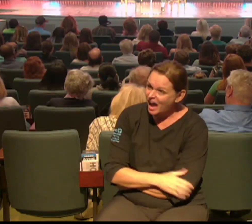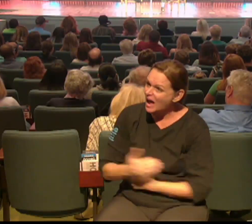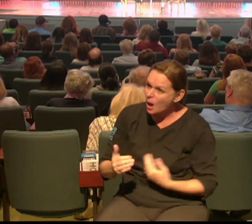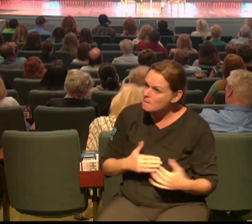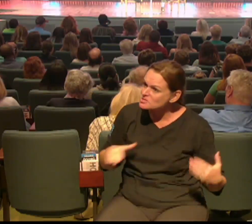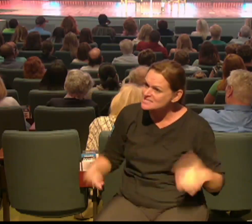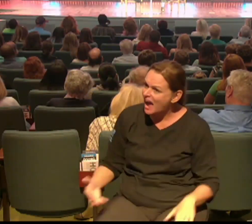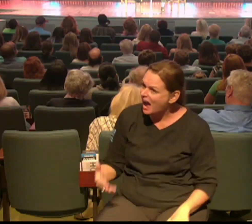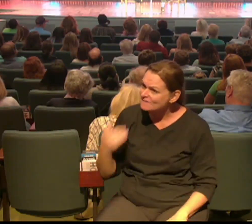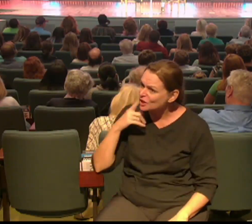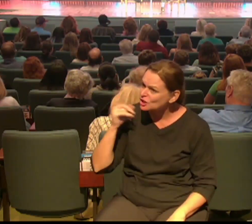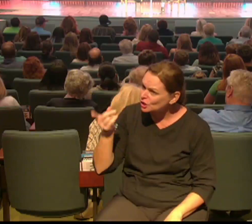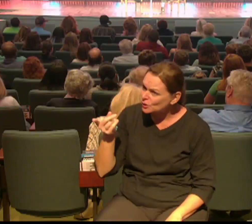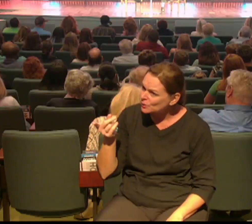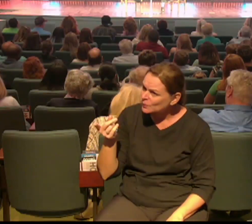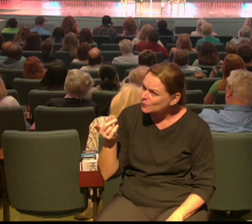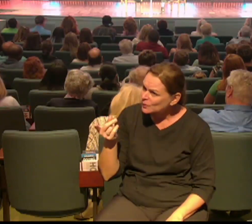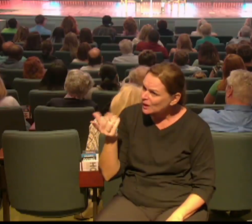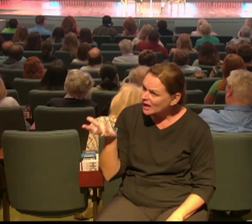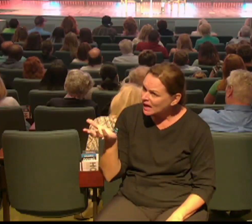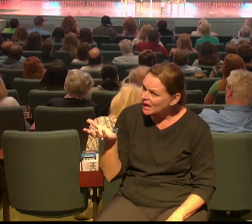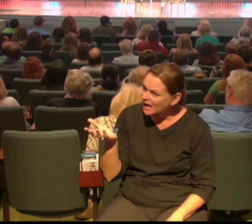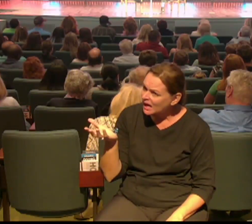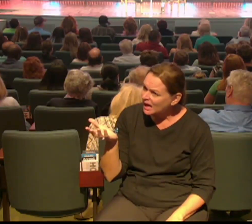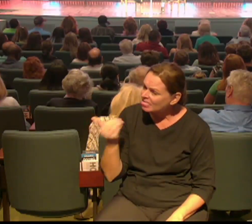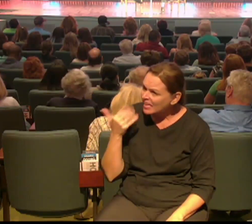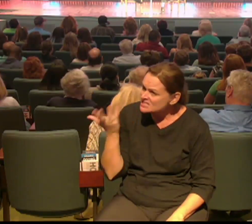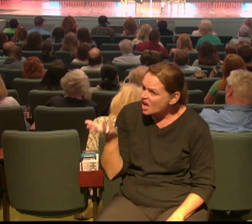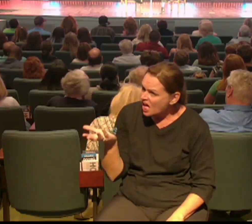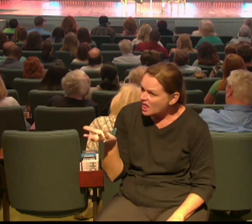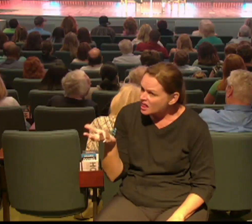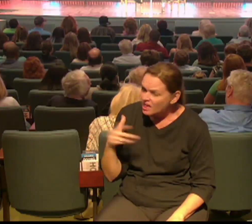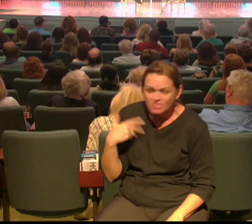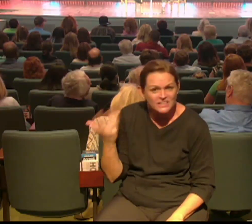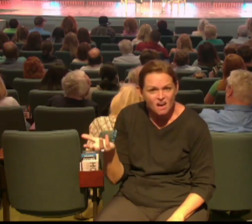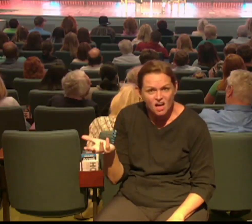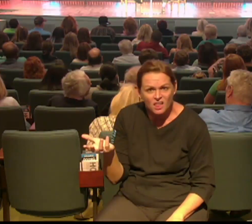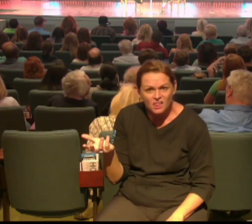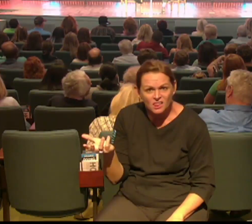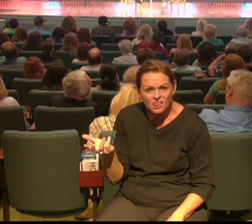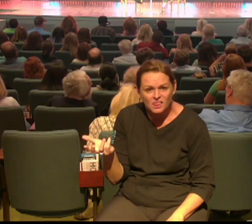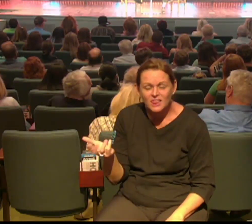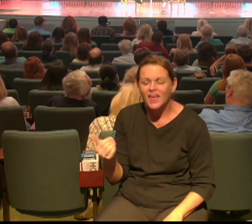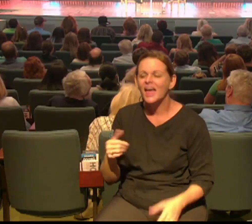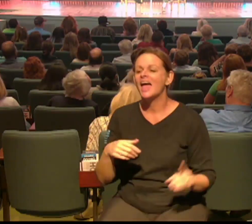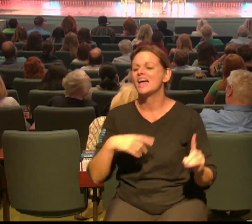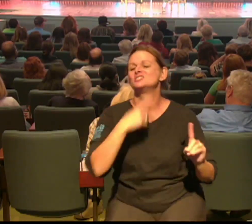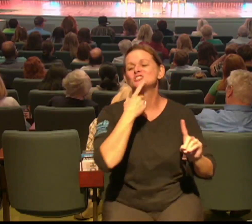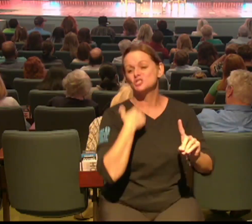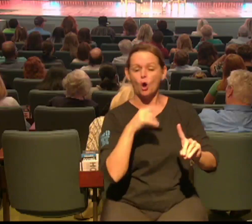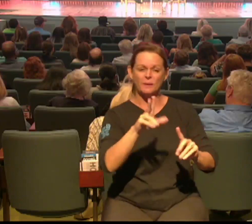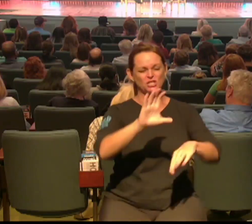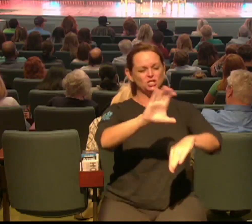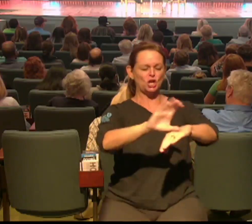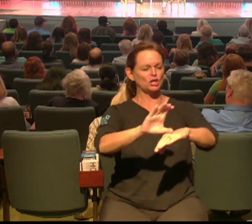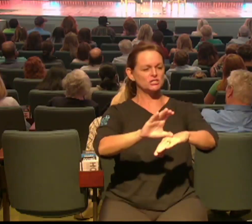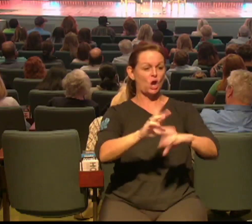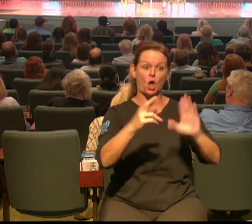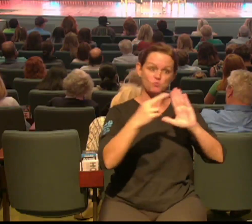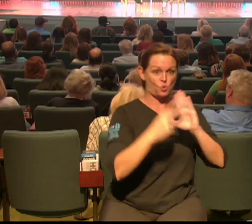that's all you have to say see she went on to tell me that for her church was this rules and regulations and